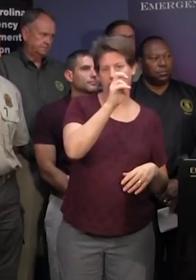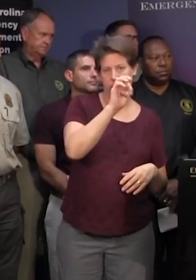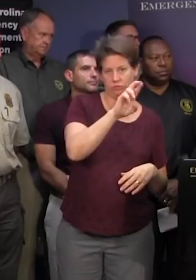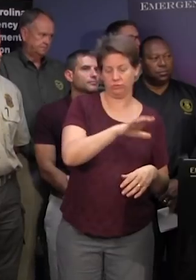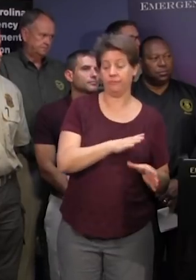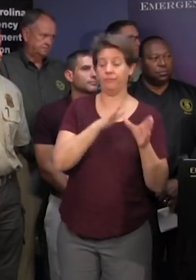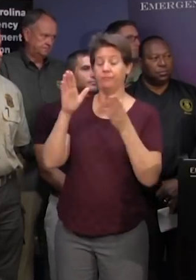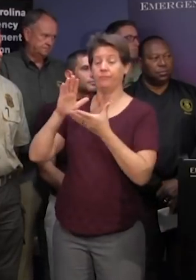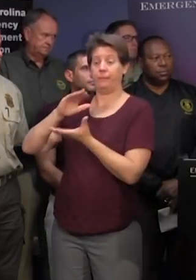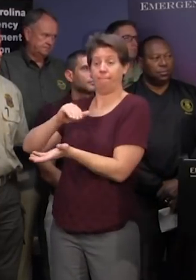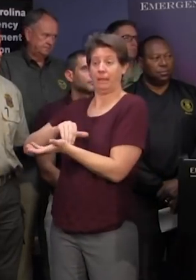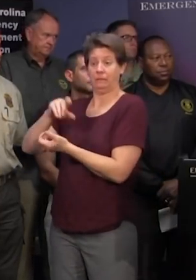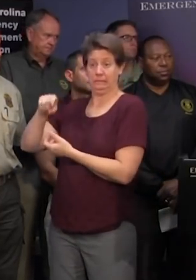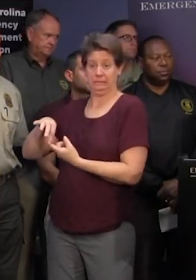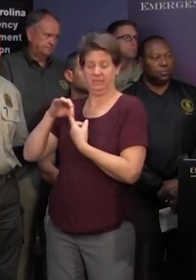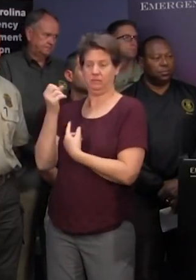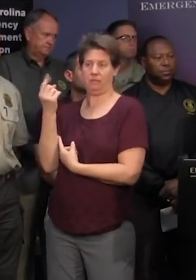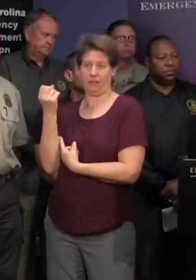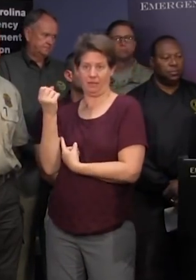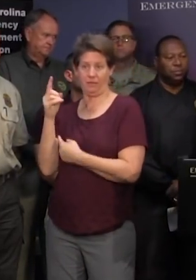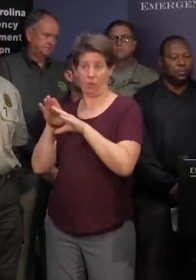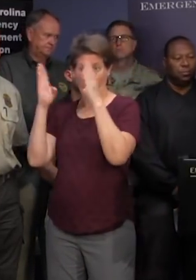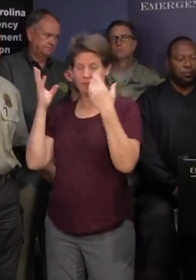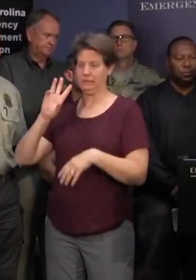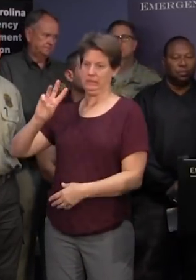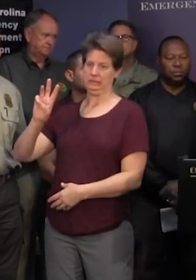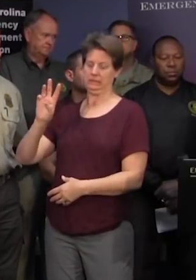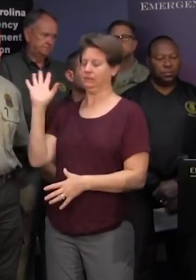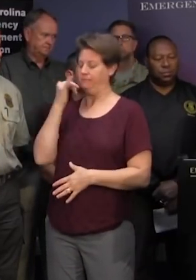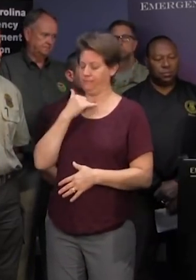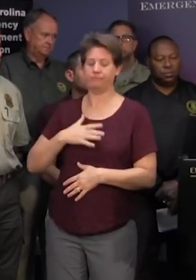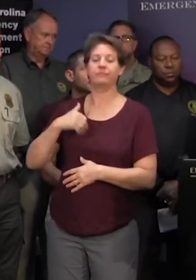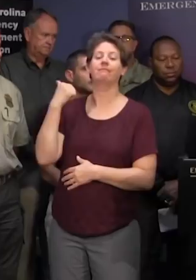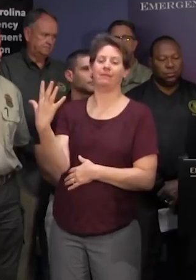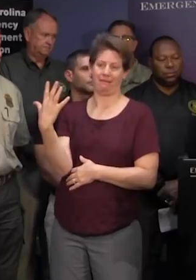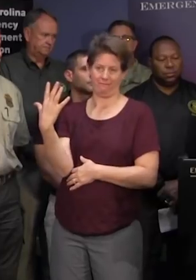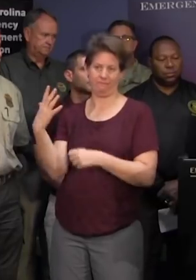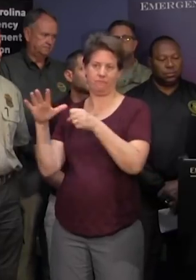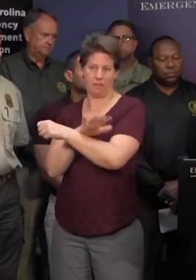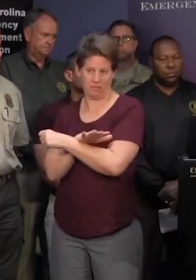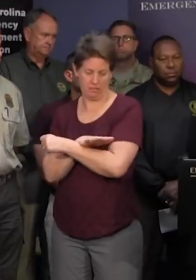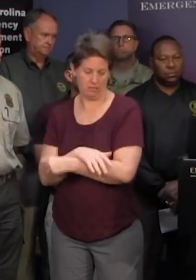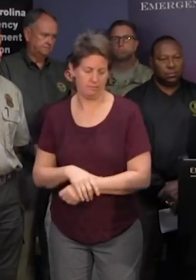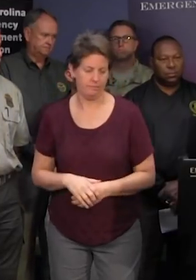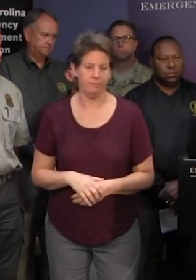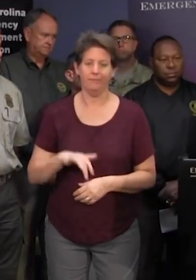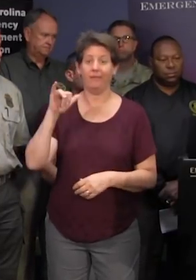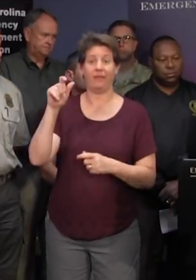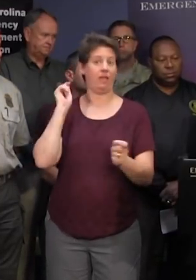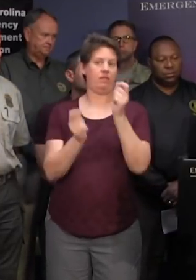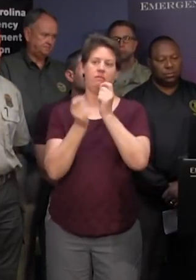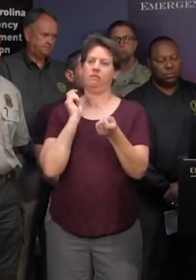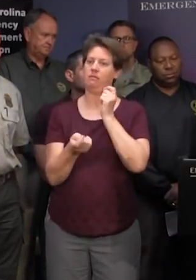medical needs shelter there are 11 open and six of those or five of those pardon me are full this number is constantly